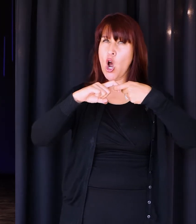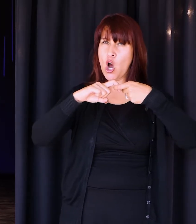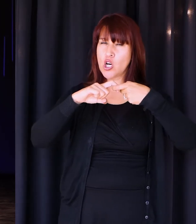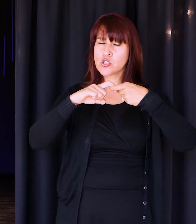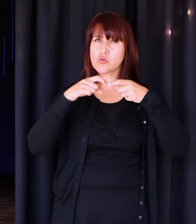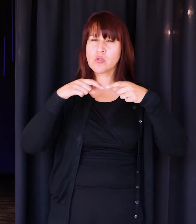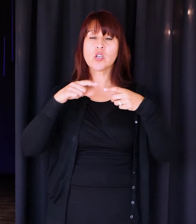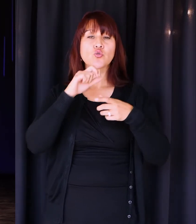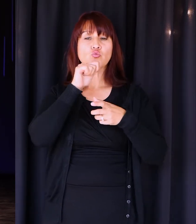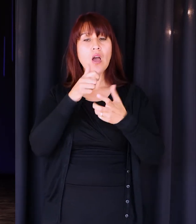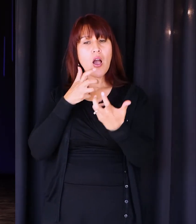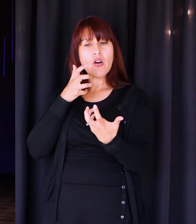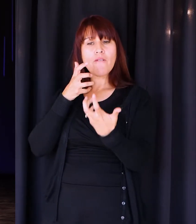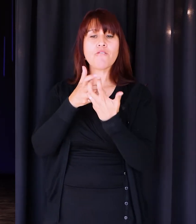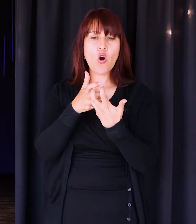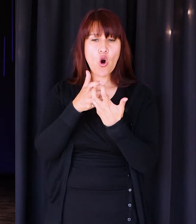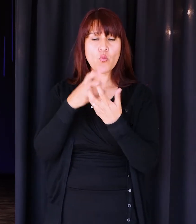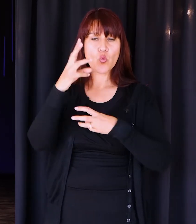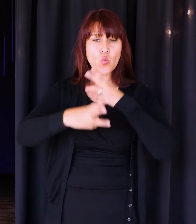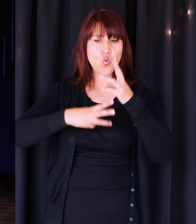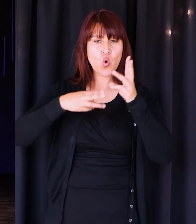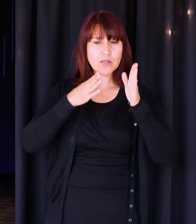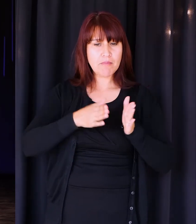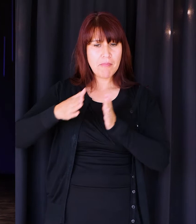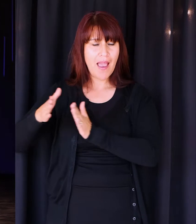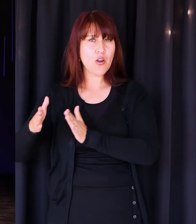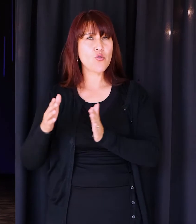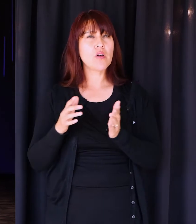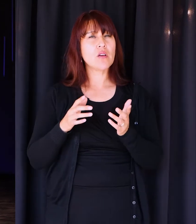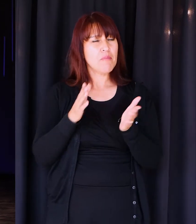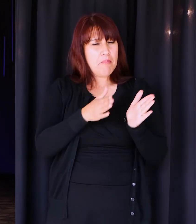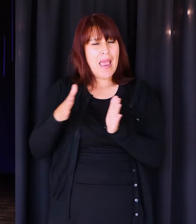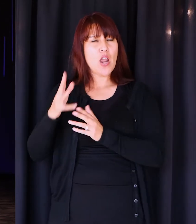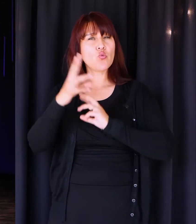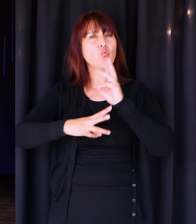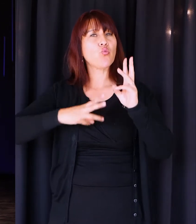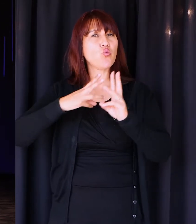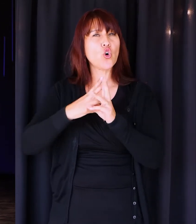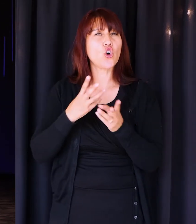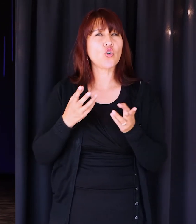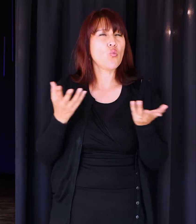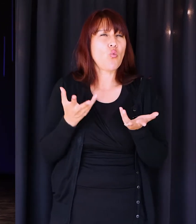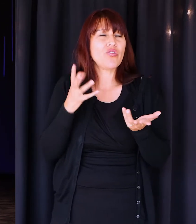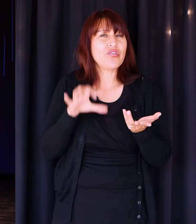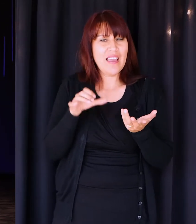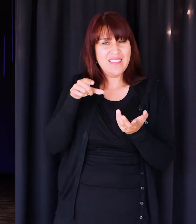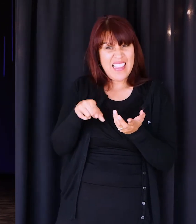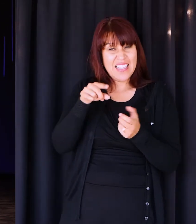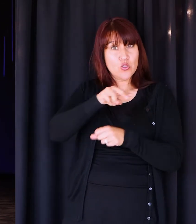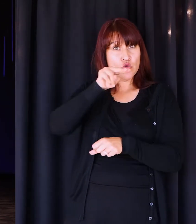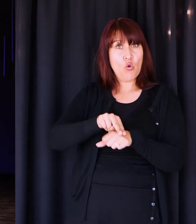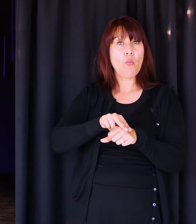this verse, do not conform to the pattern of this world. Friends, the pattern of this world, that's what's normal.